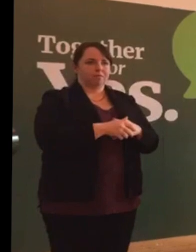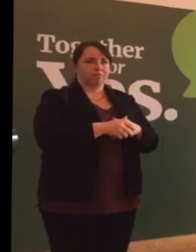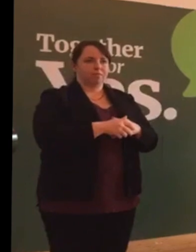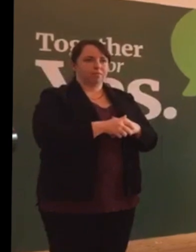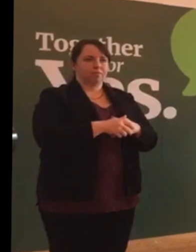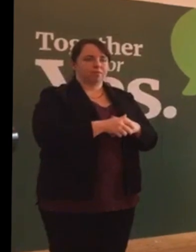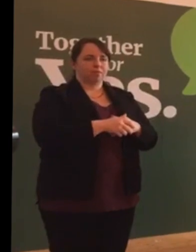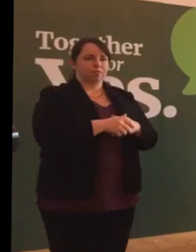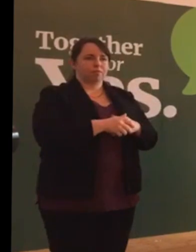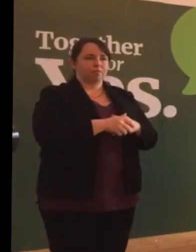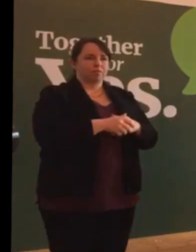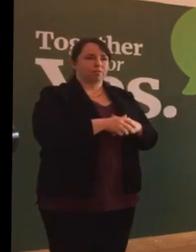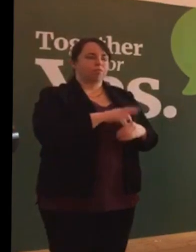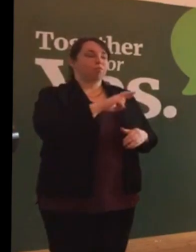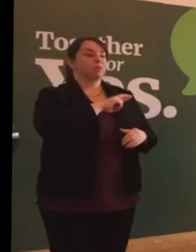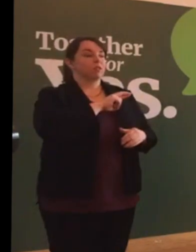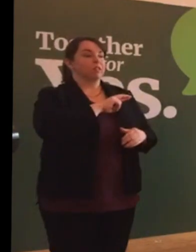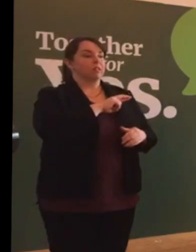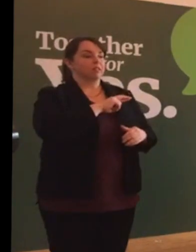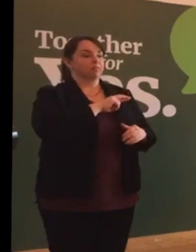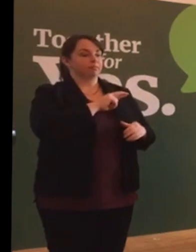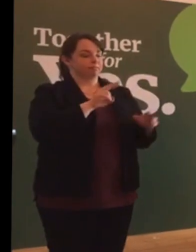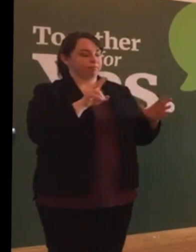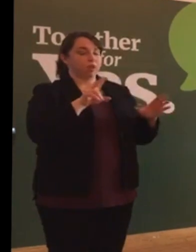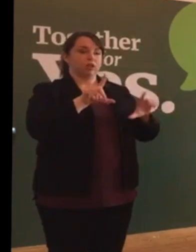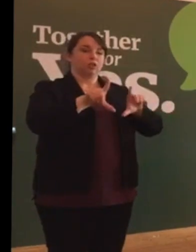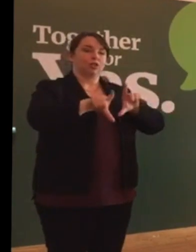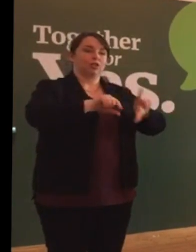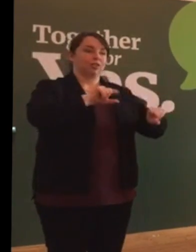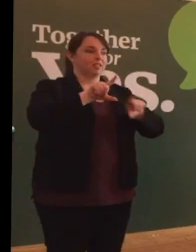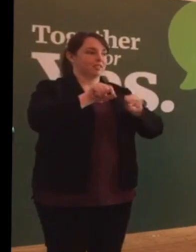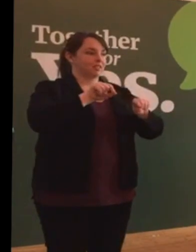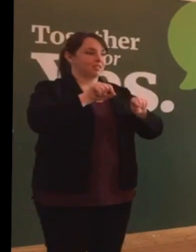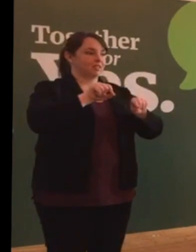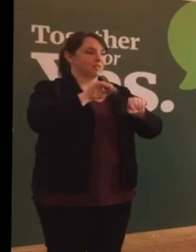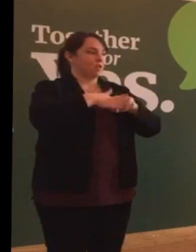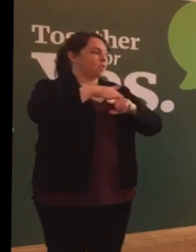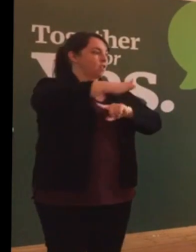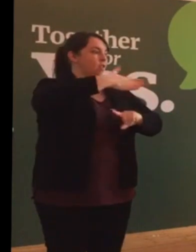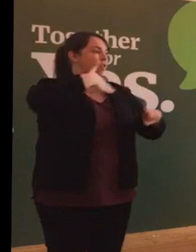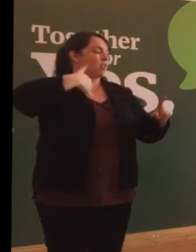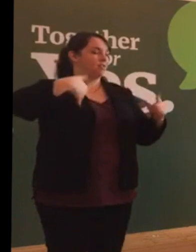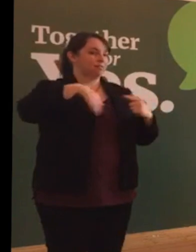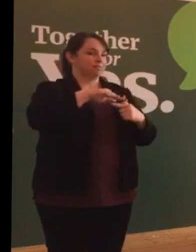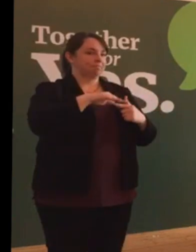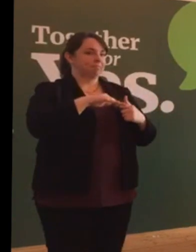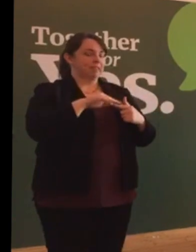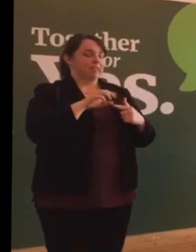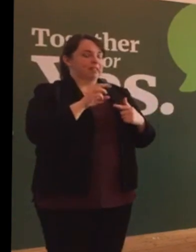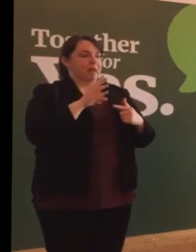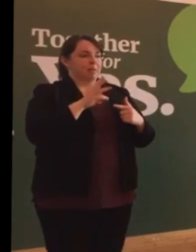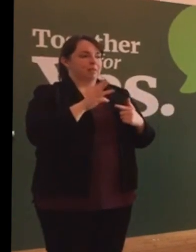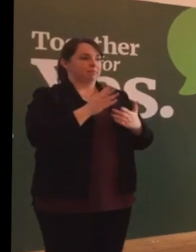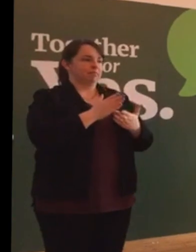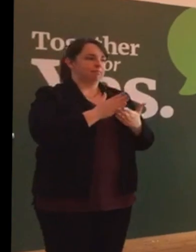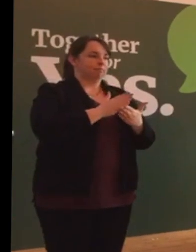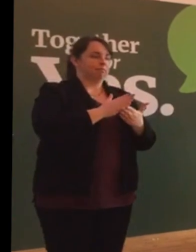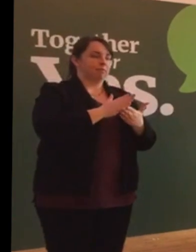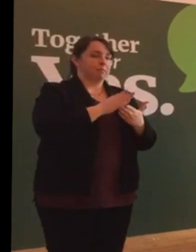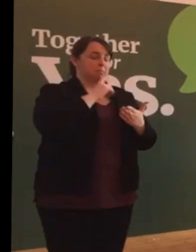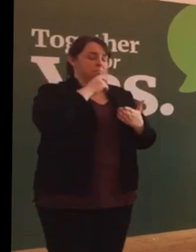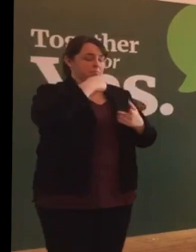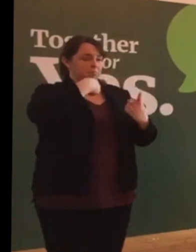The choice facing all of us is a simple one. Are we going to